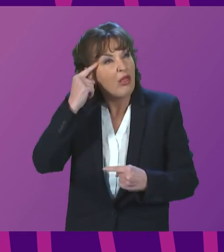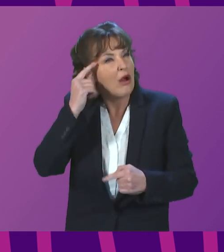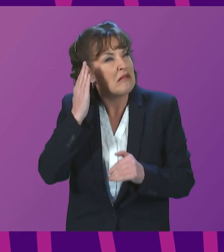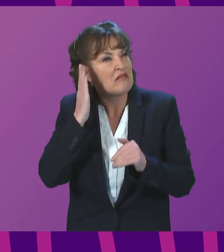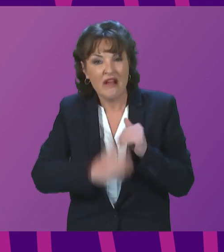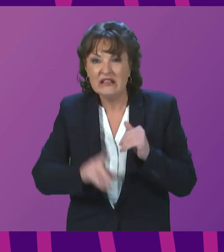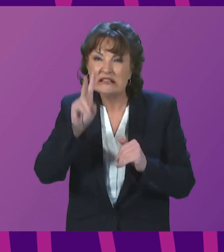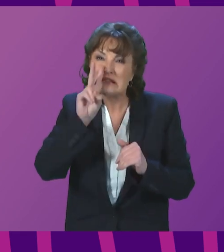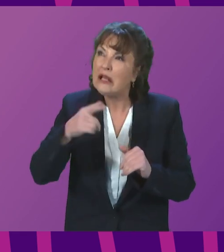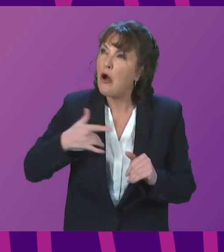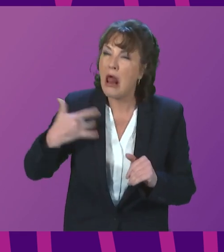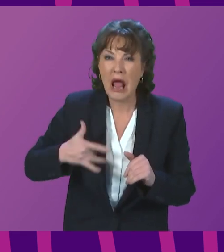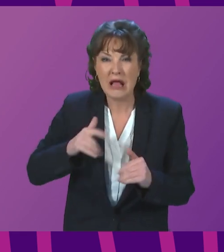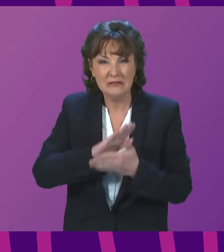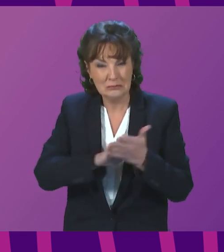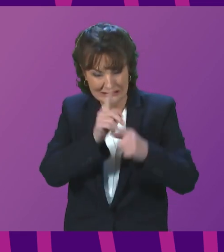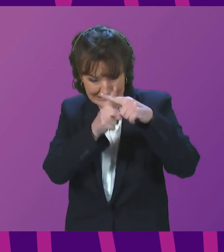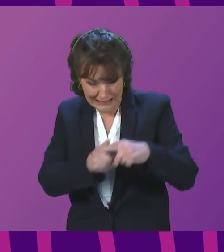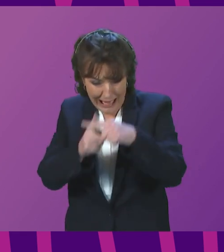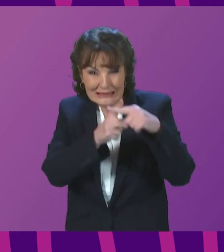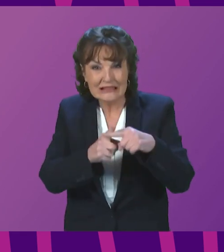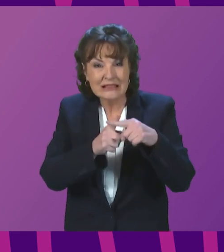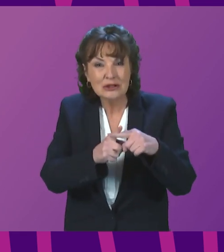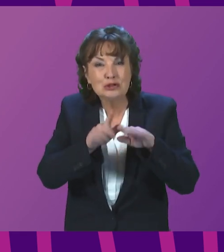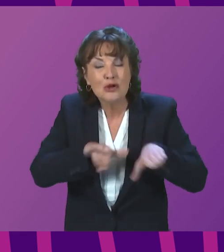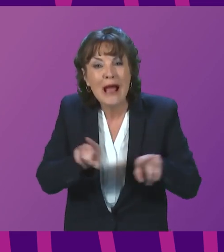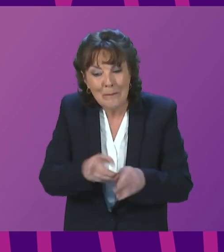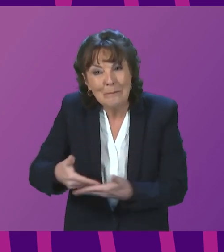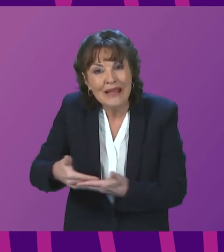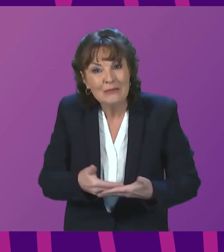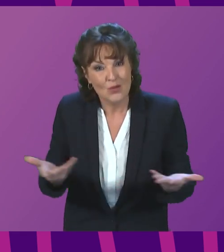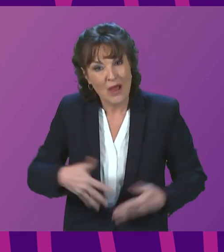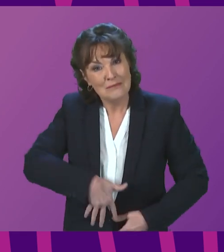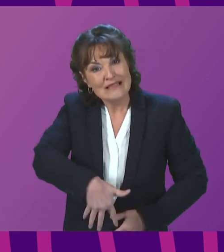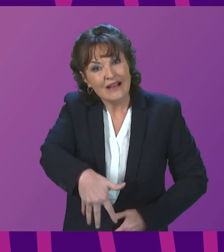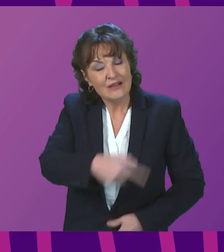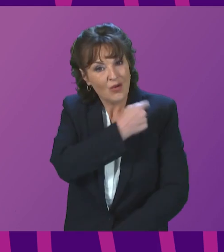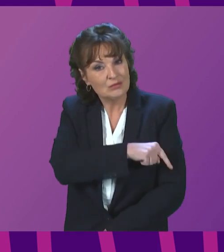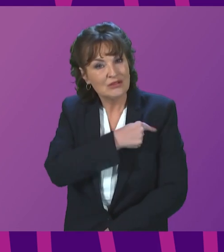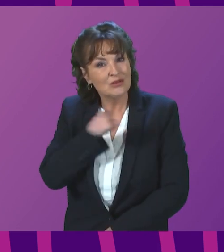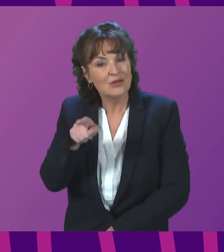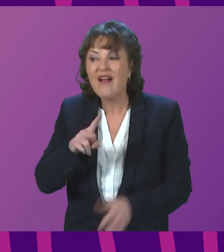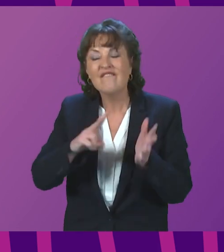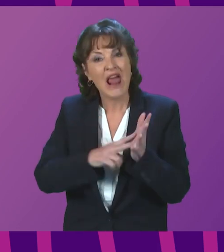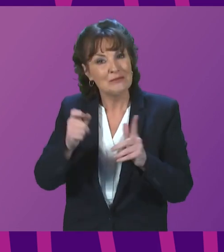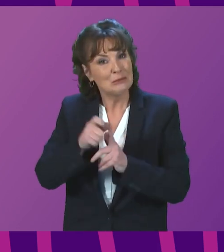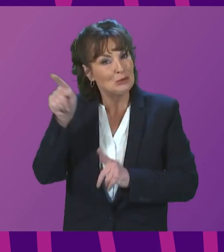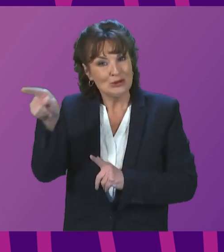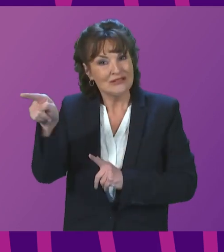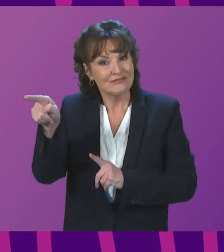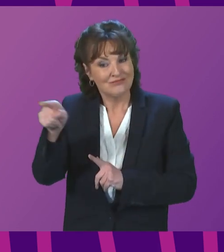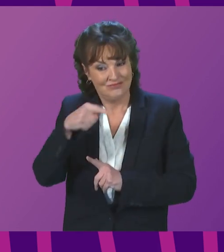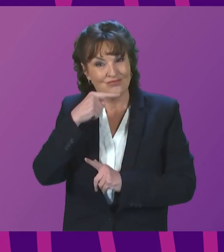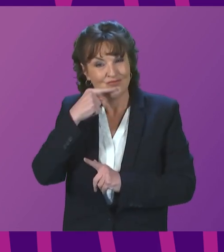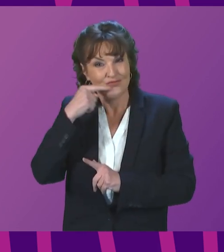targeting of children and babies in a maternity hospital. Vladimir Putin is committing on a daily basis crimes against